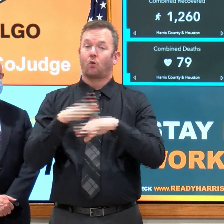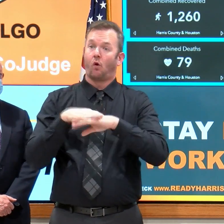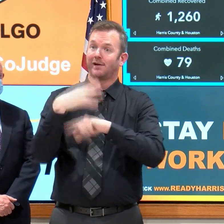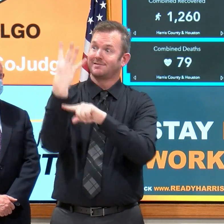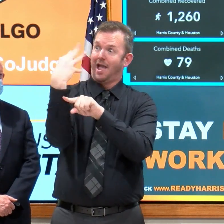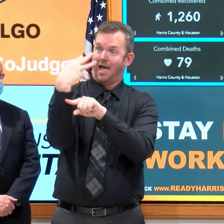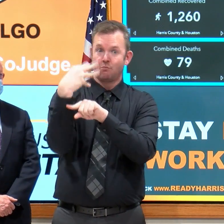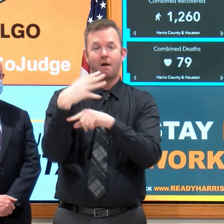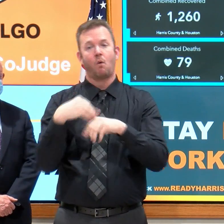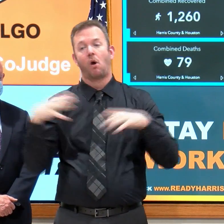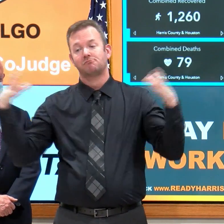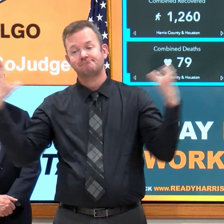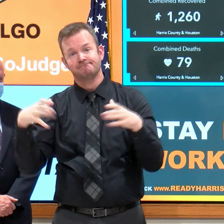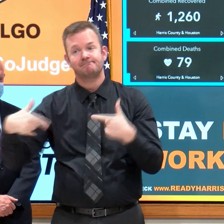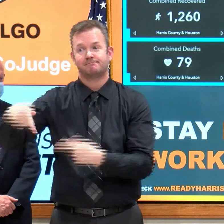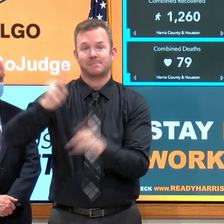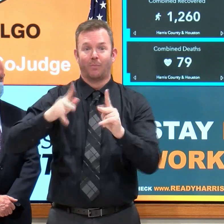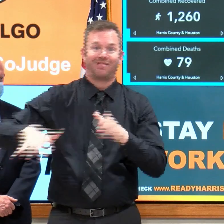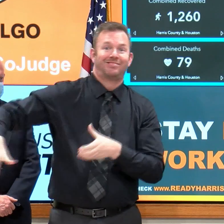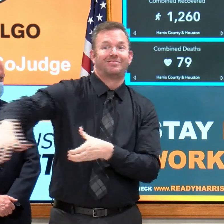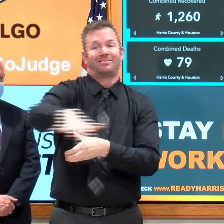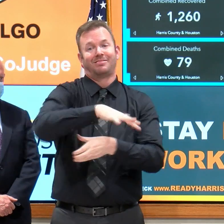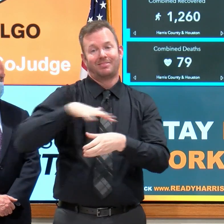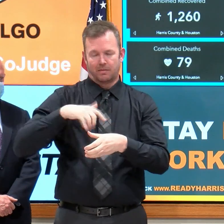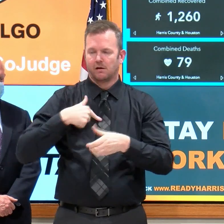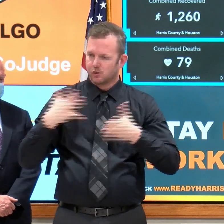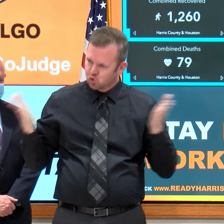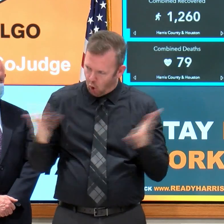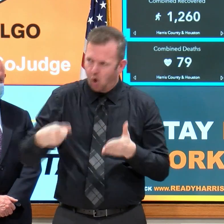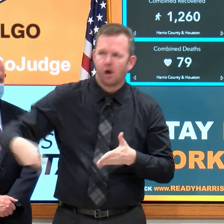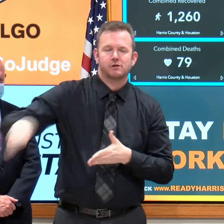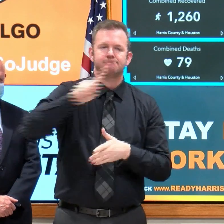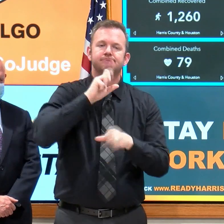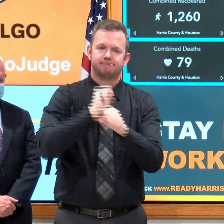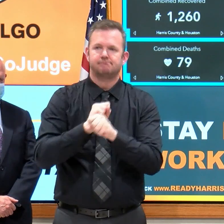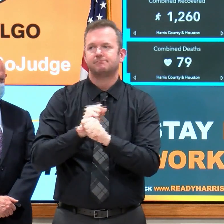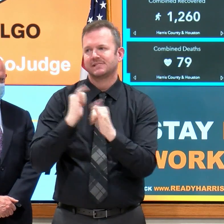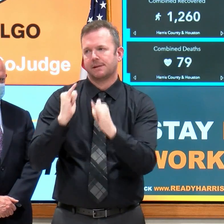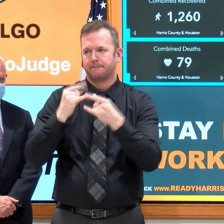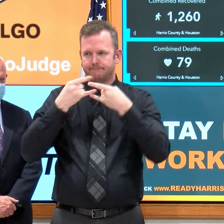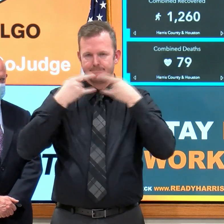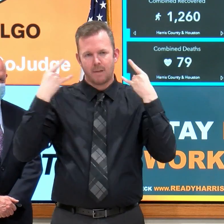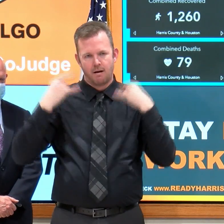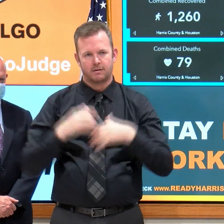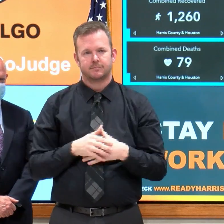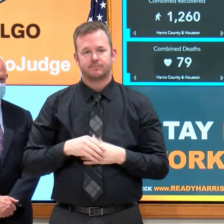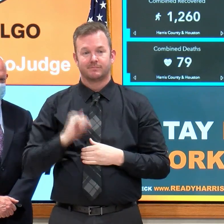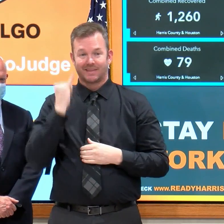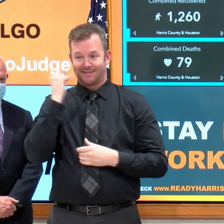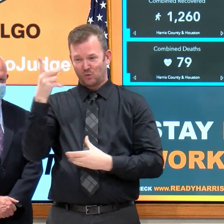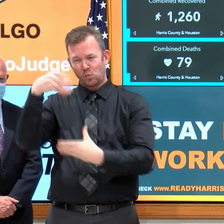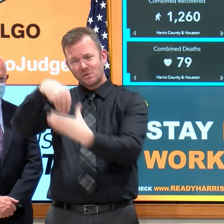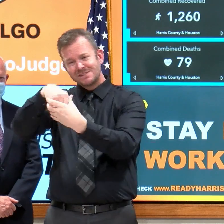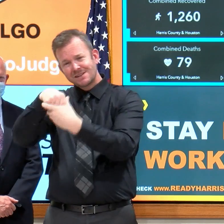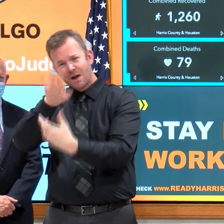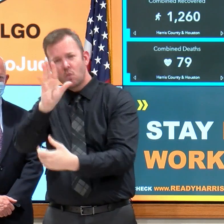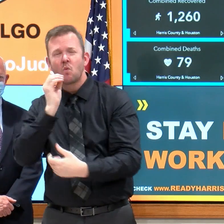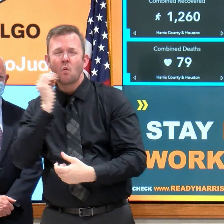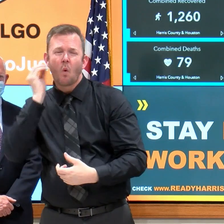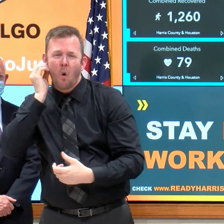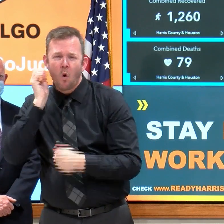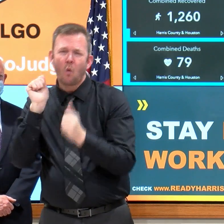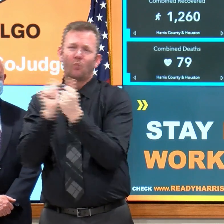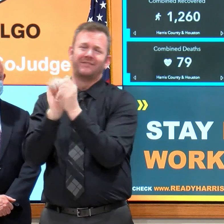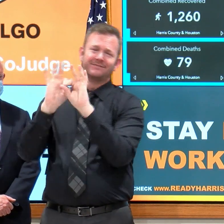coverings even at home when they are surrounded by other people. Because the reality is we tell